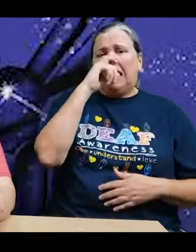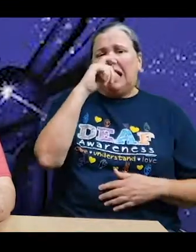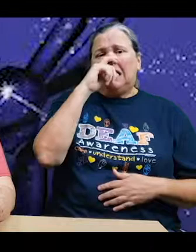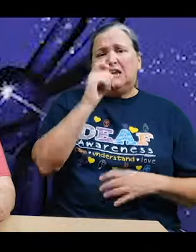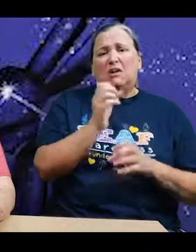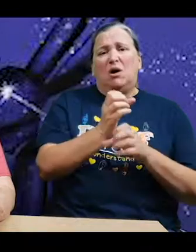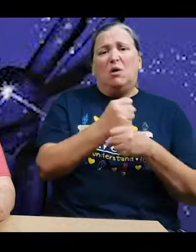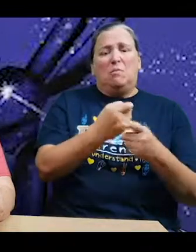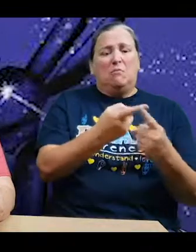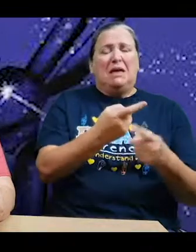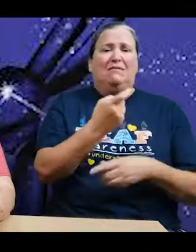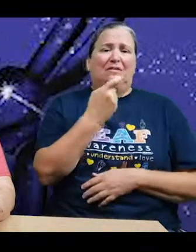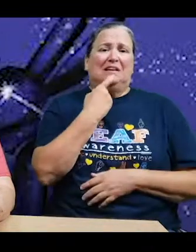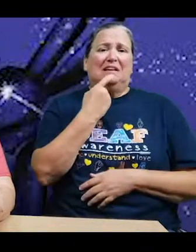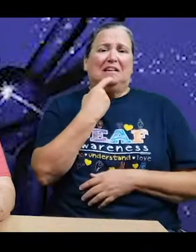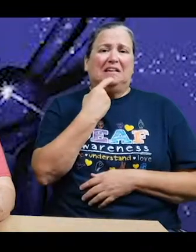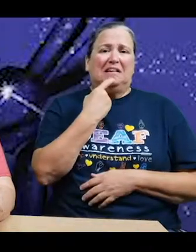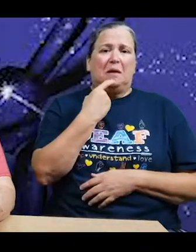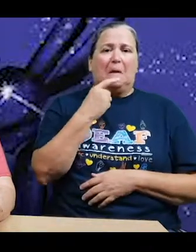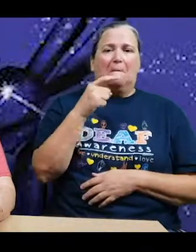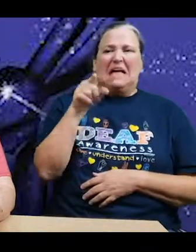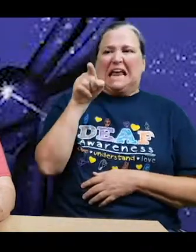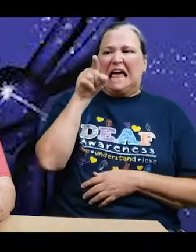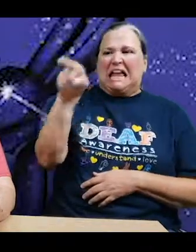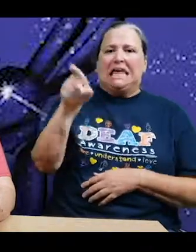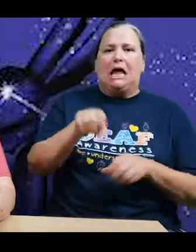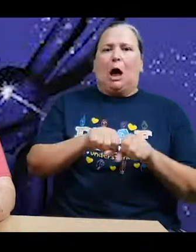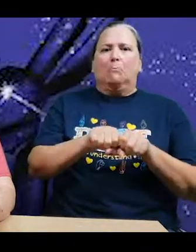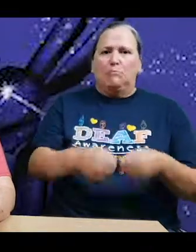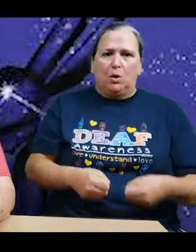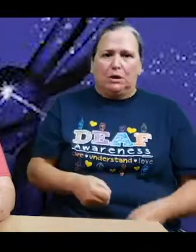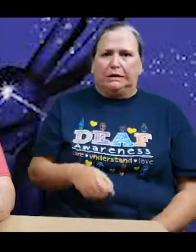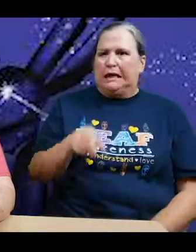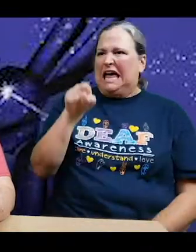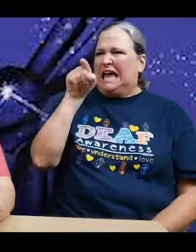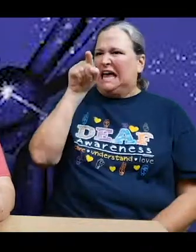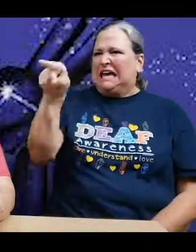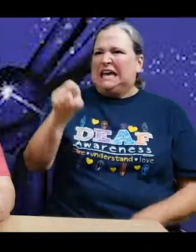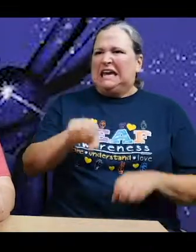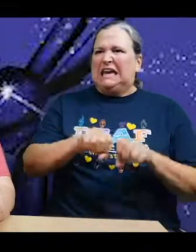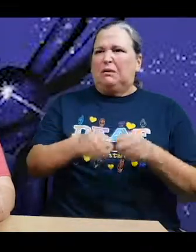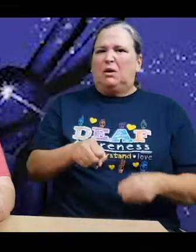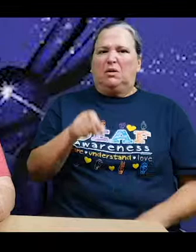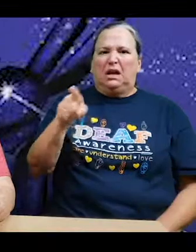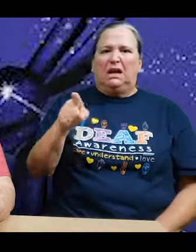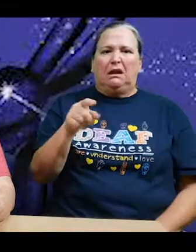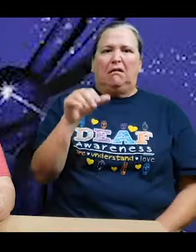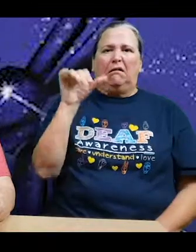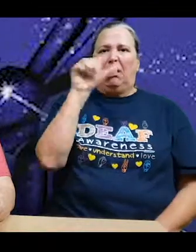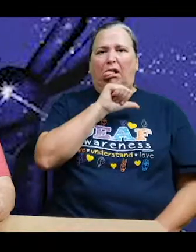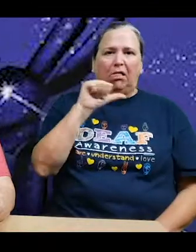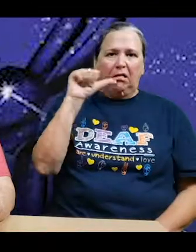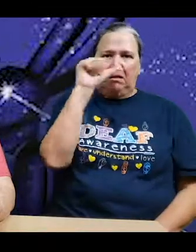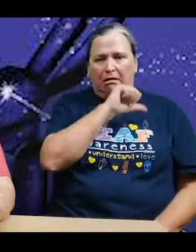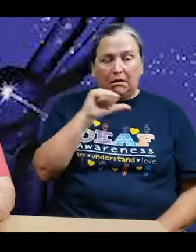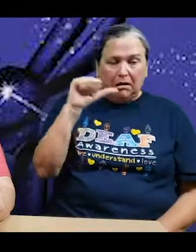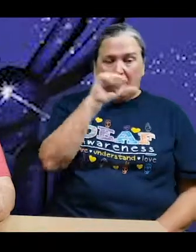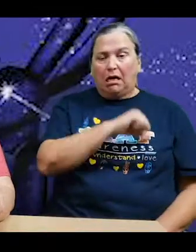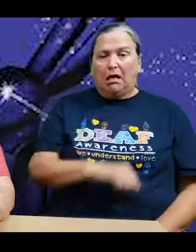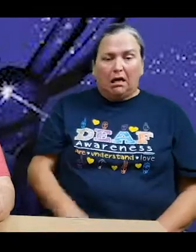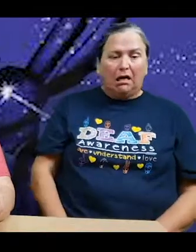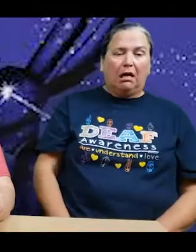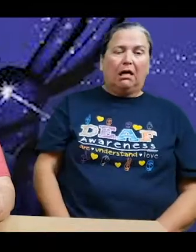baby doll, but he broke it. He broke it. He was drunk and stepped on that baby's head